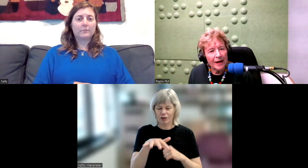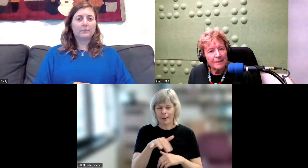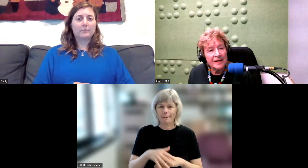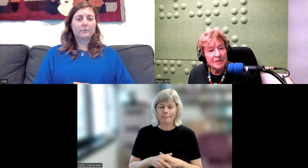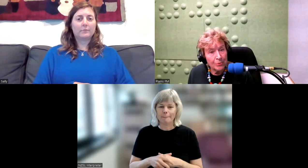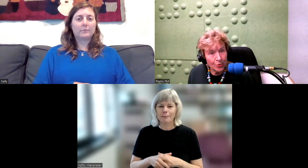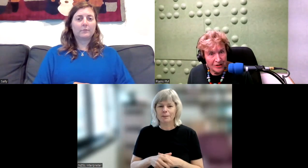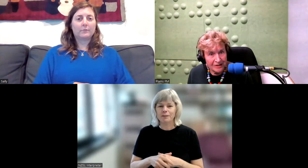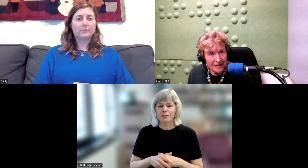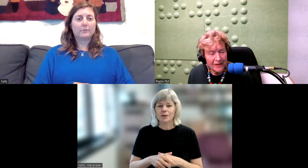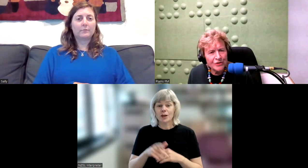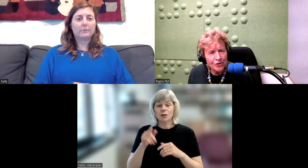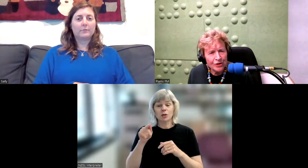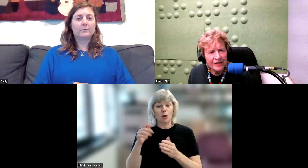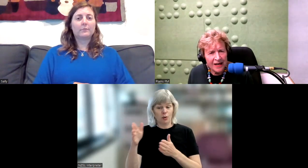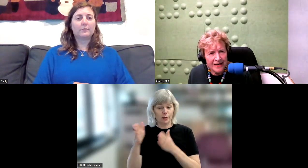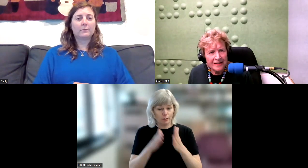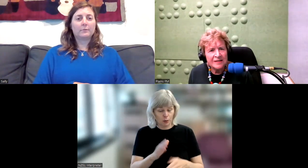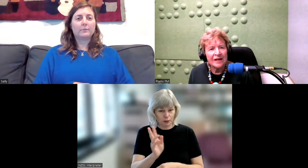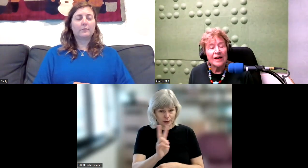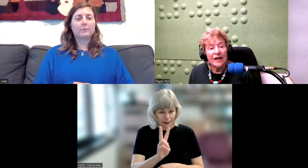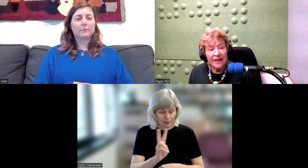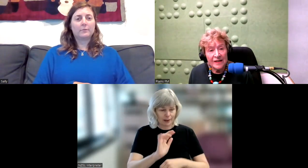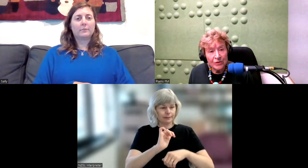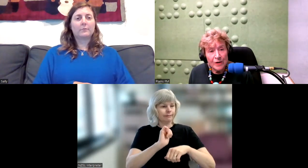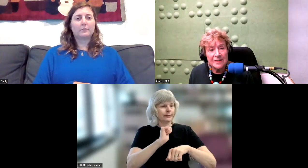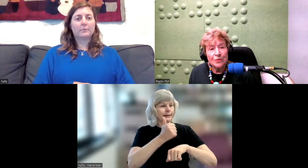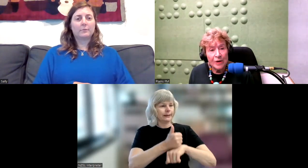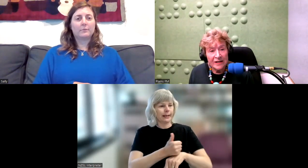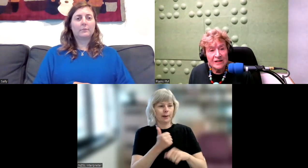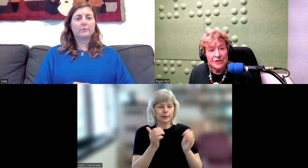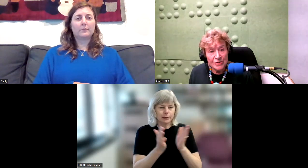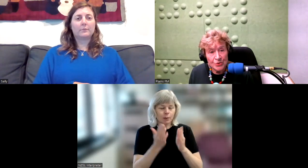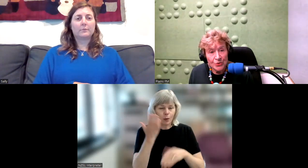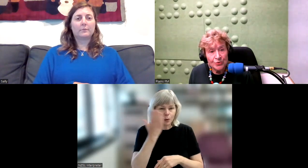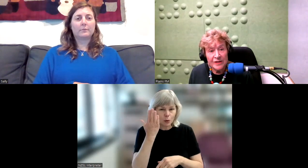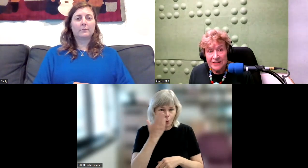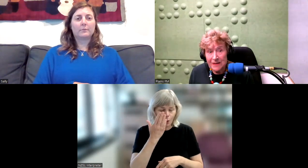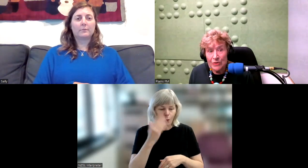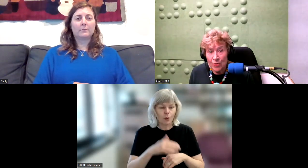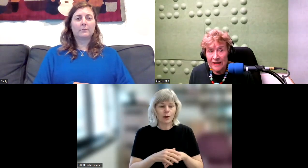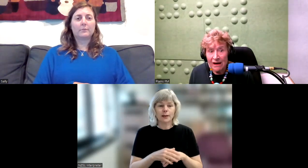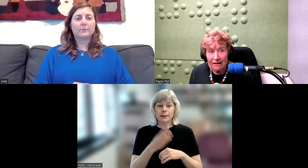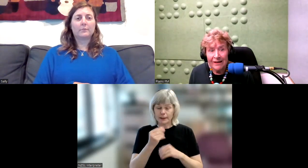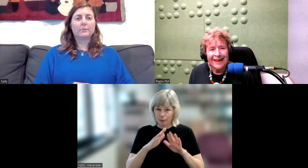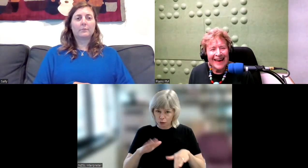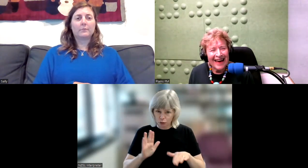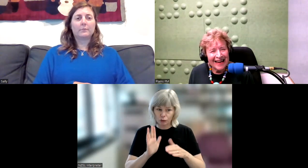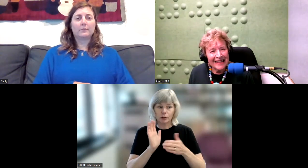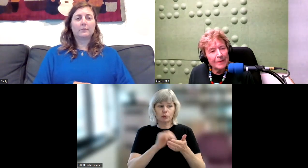come as boarders. In those early days, the little ones went to the school. Some of them are quite young and they